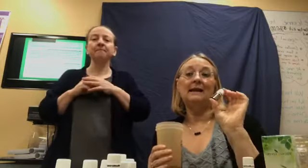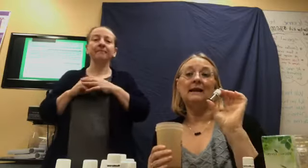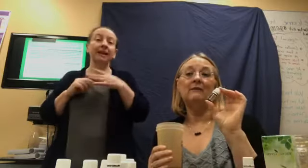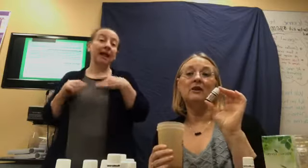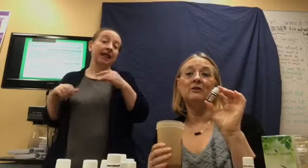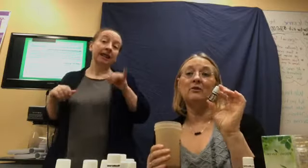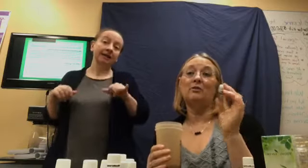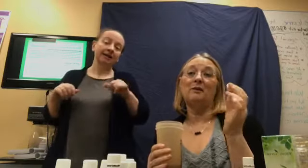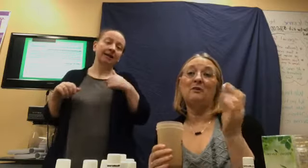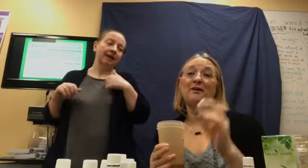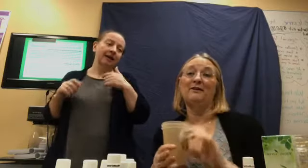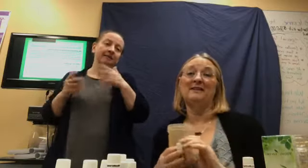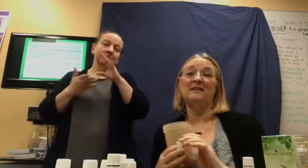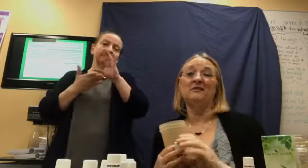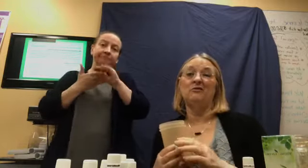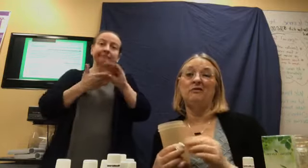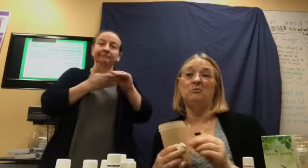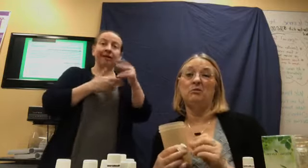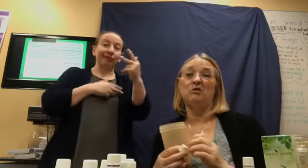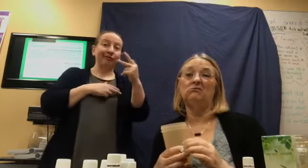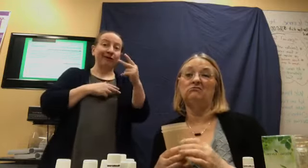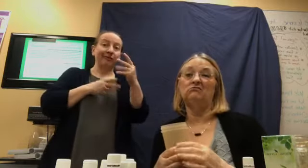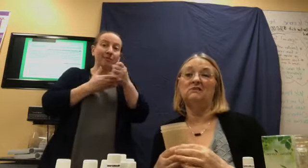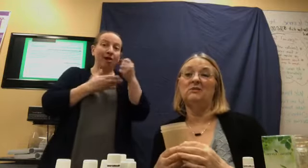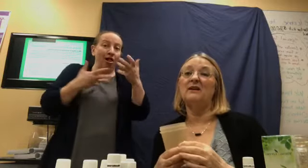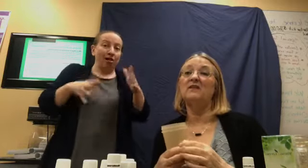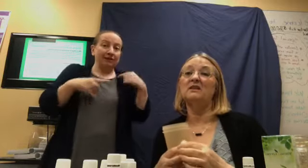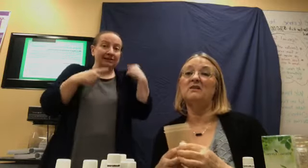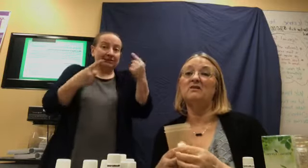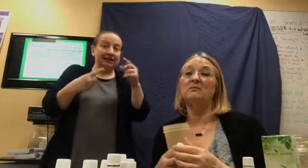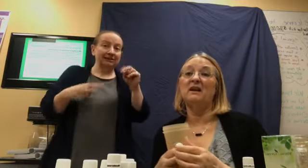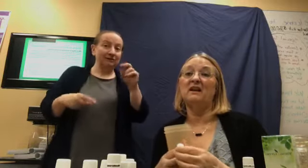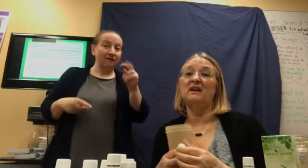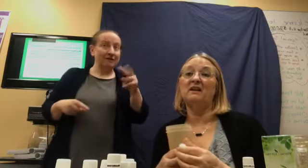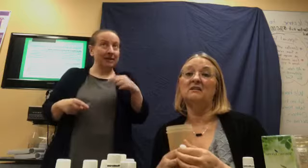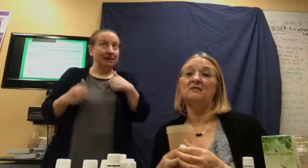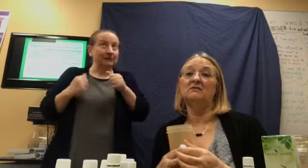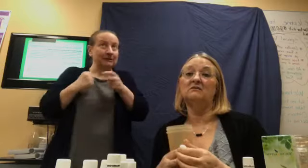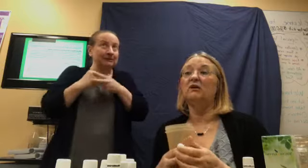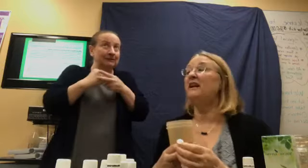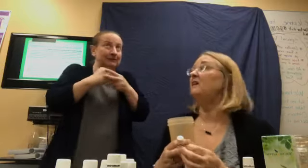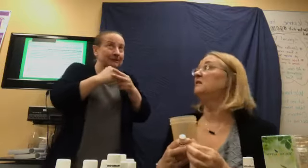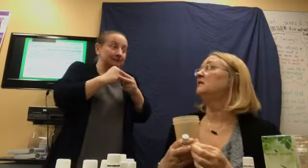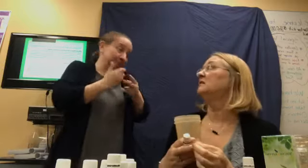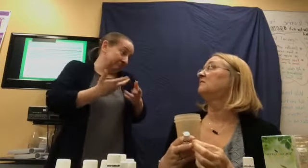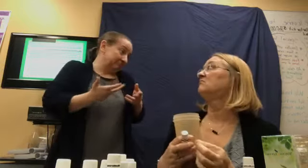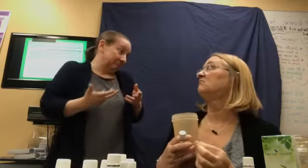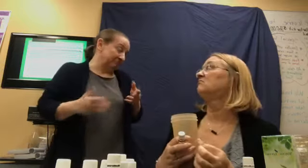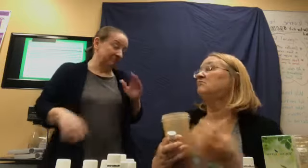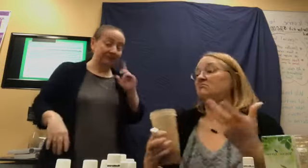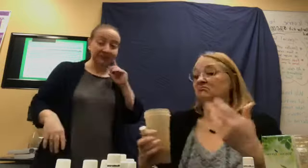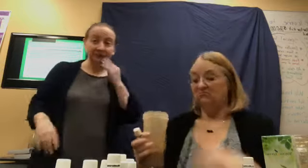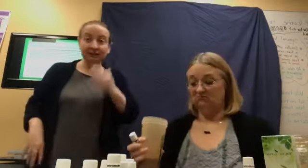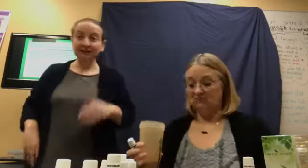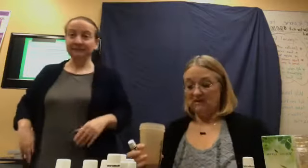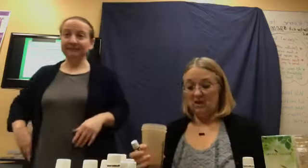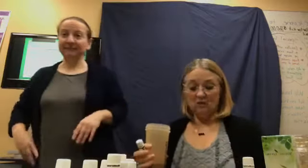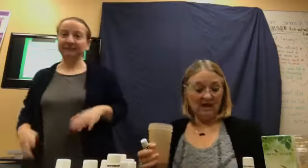it. I've gone through three bottles since November. So, I haven't done too bad, I guess. Right? Sounds good. Okay.